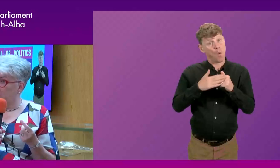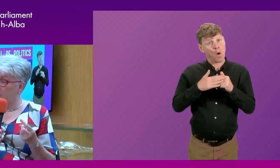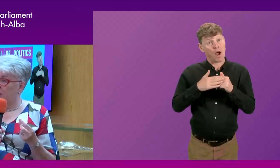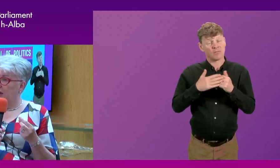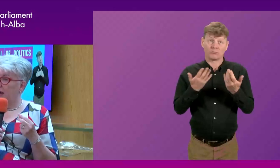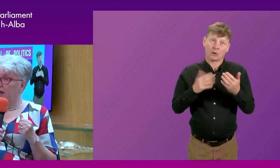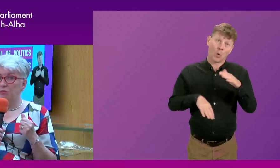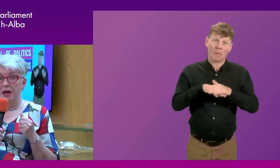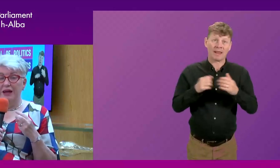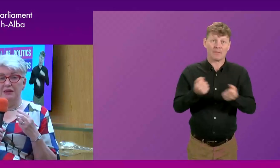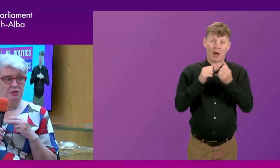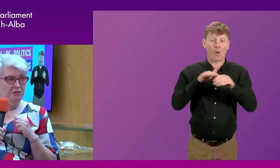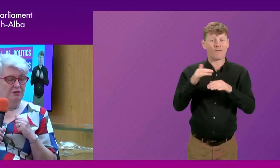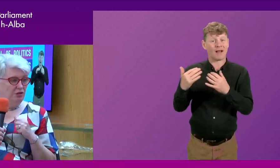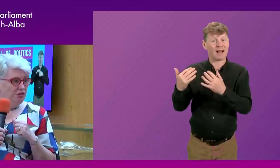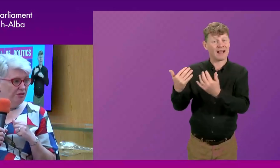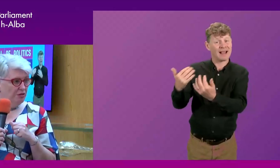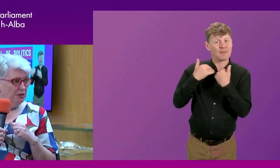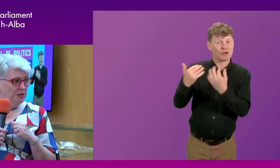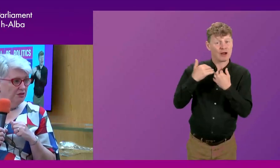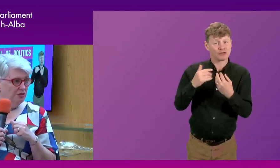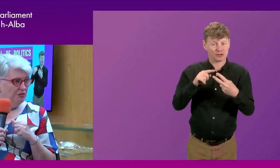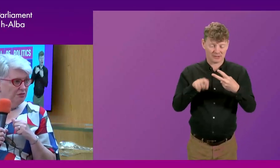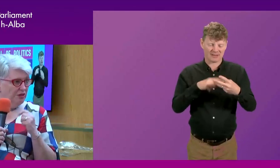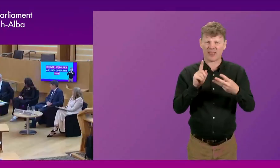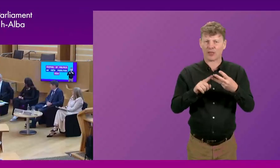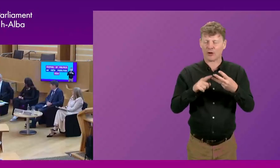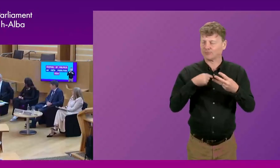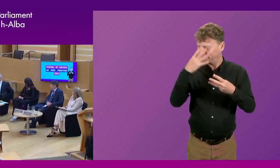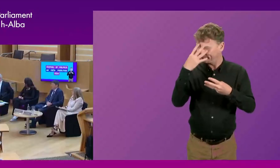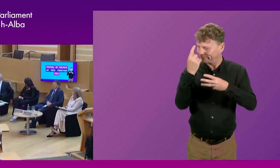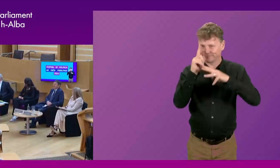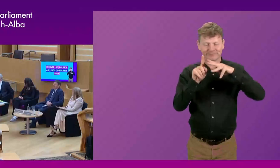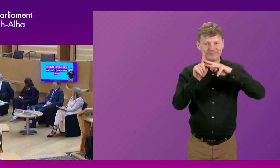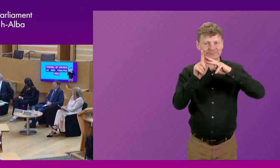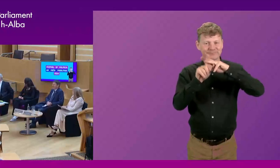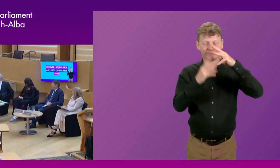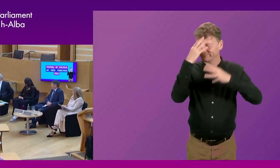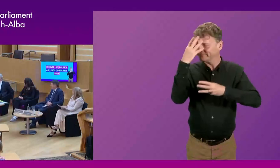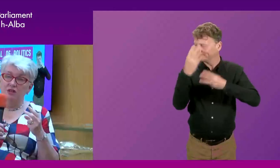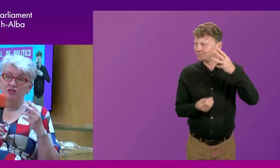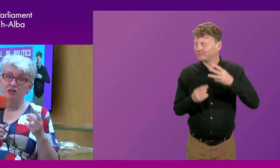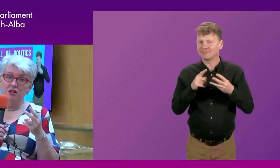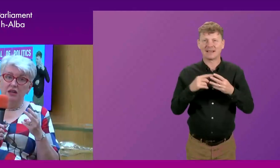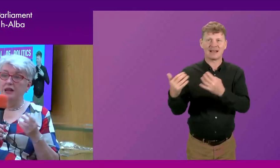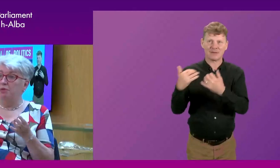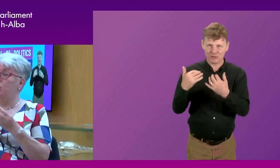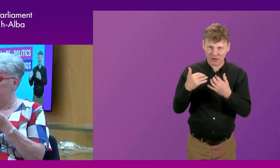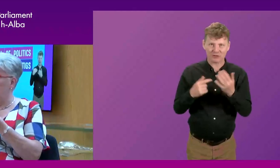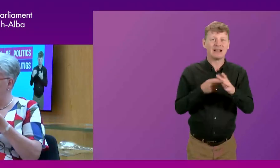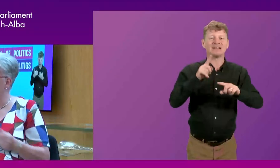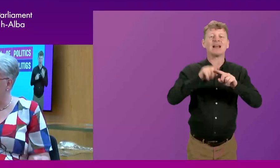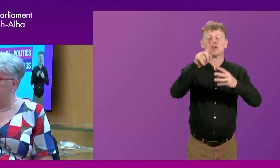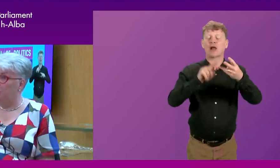immigration. And I've lost the third one. What was the third one? Immigration, taxation, and